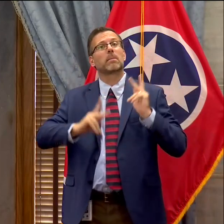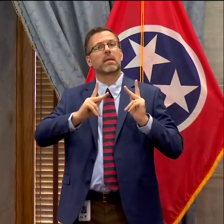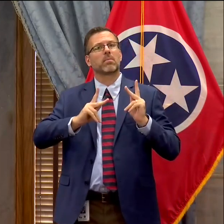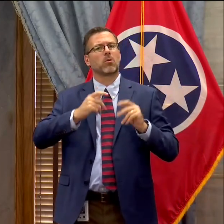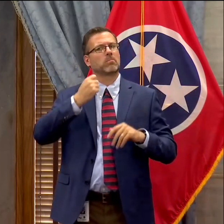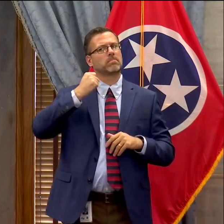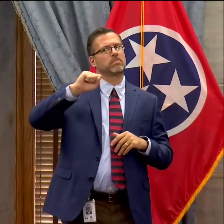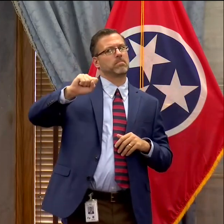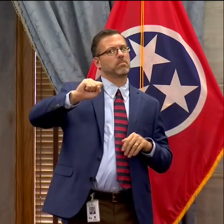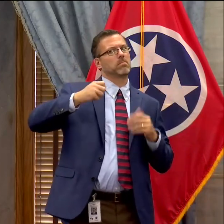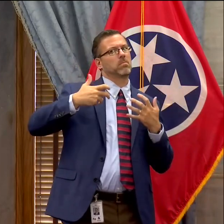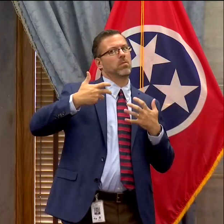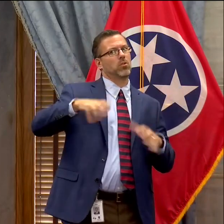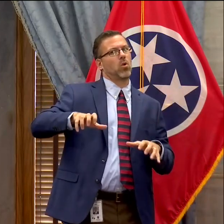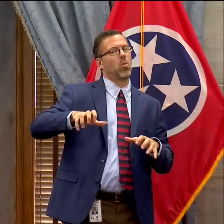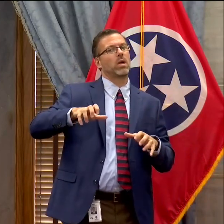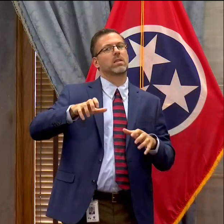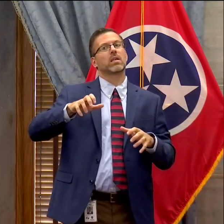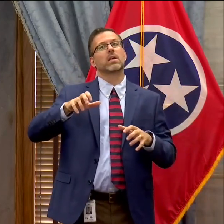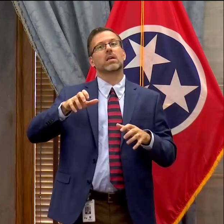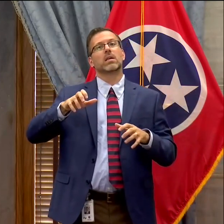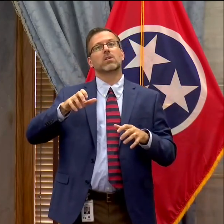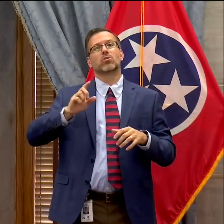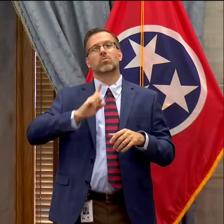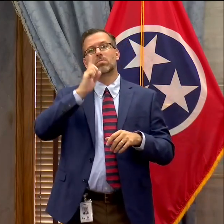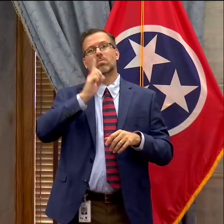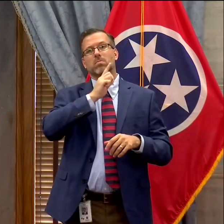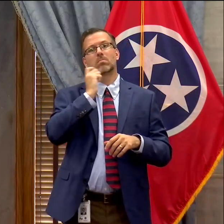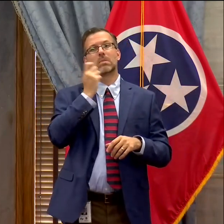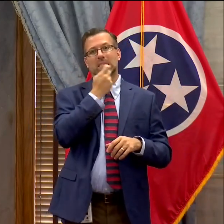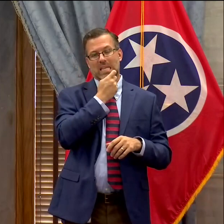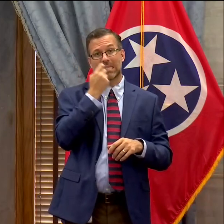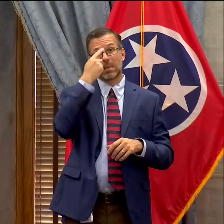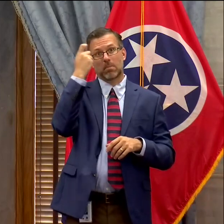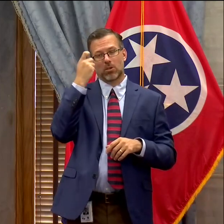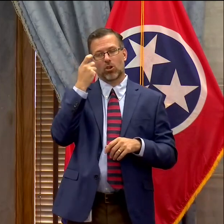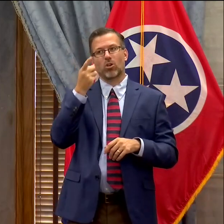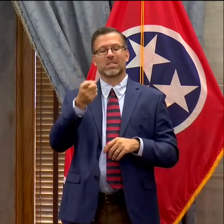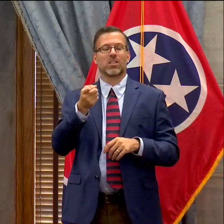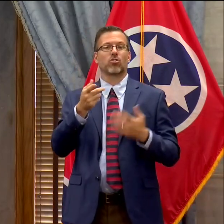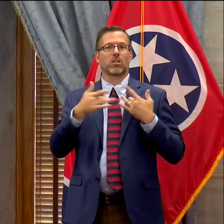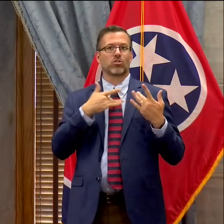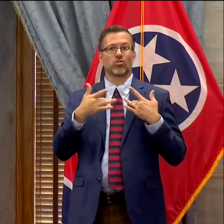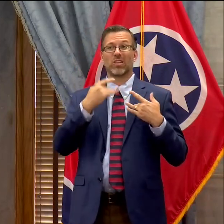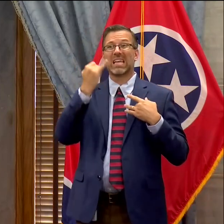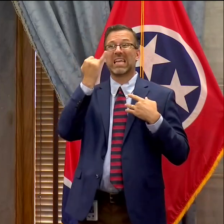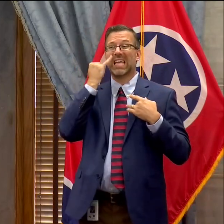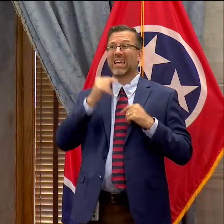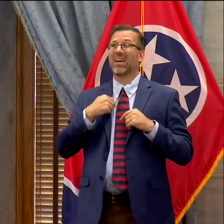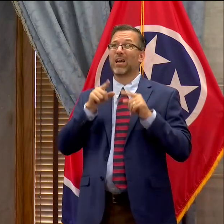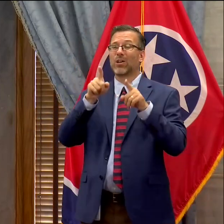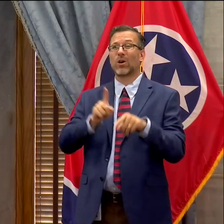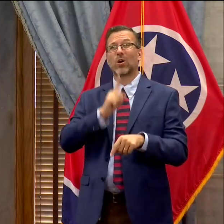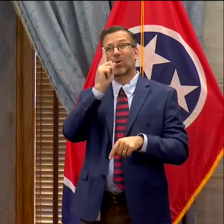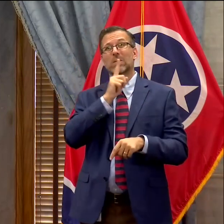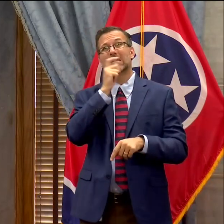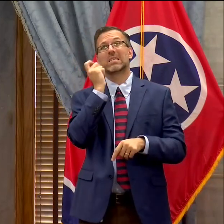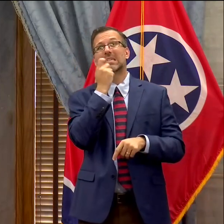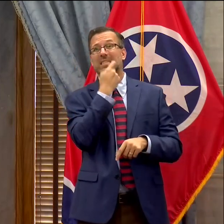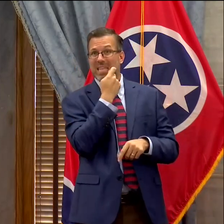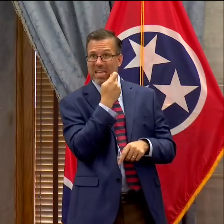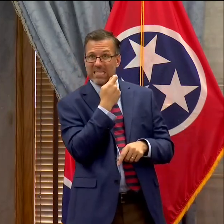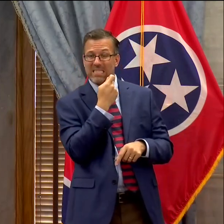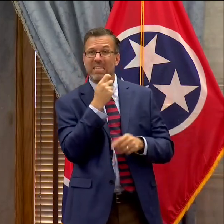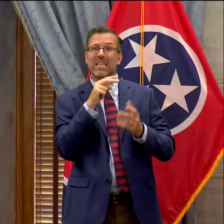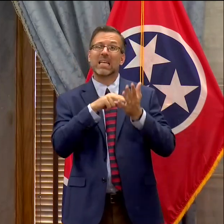because they've heard about the long turnaround times. I want to encourage you by letting you know that our statewide average is now down